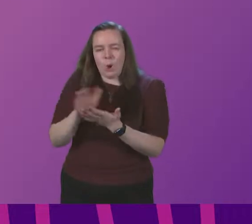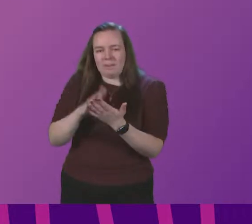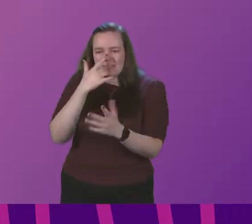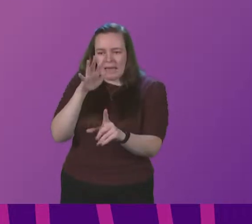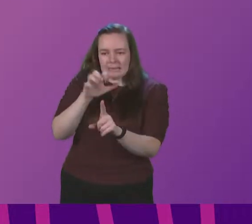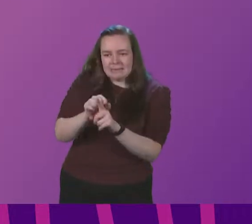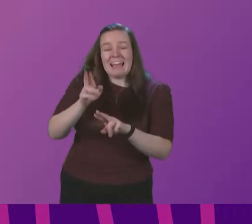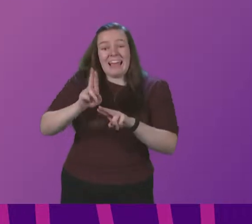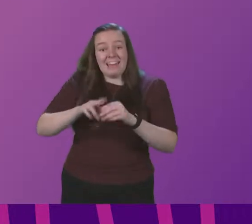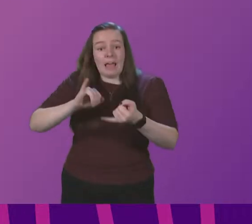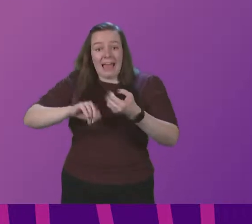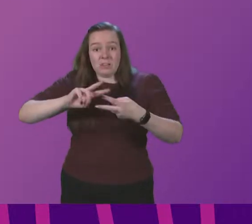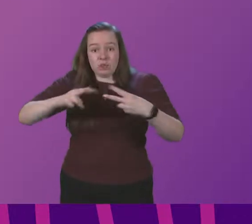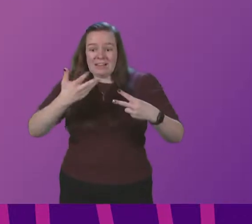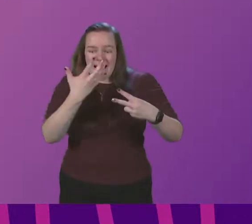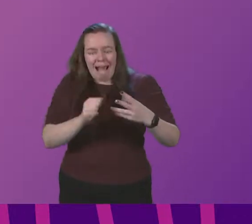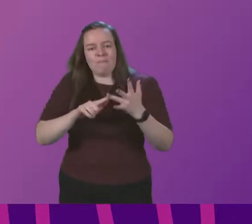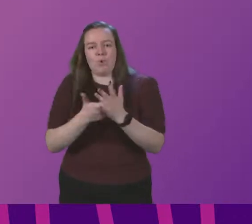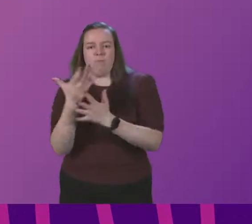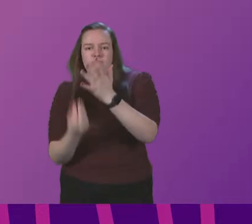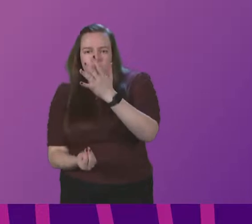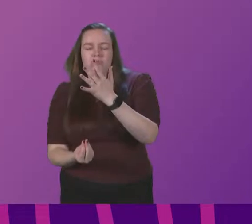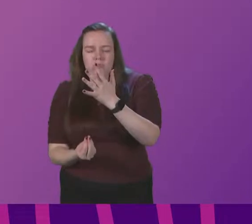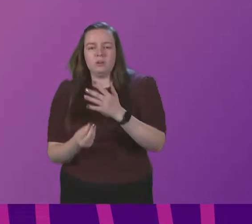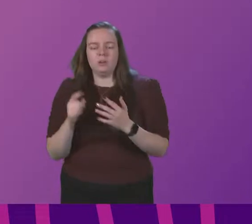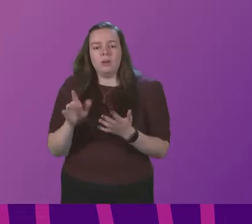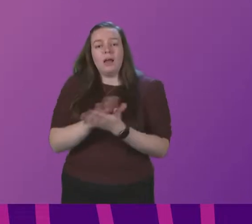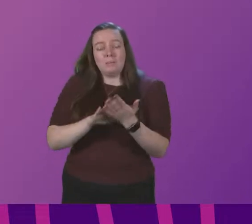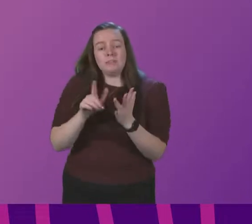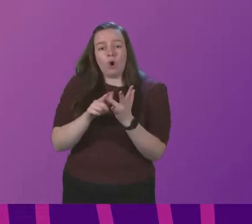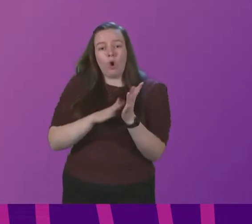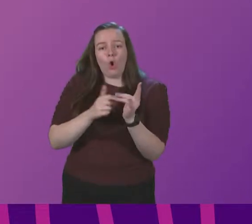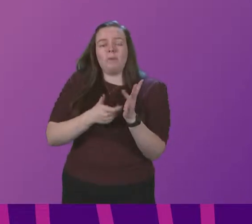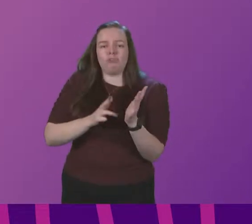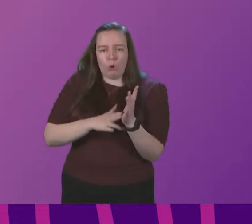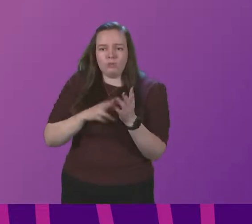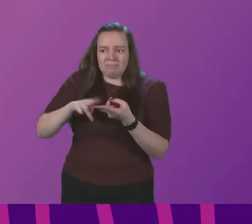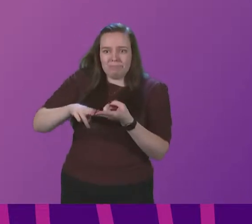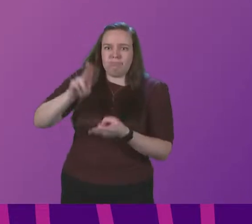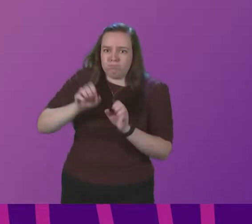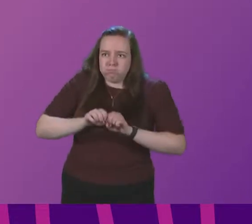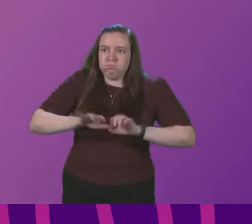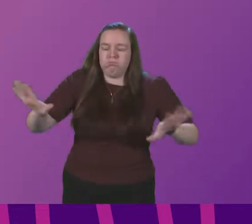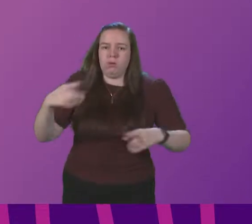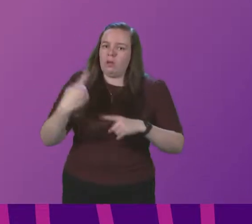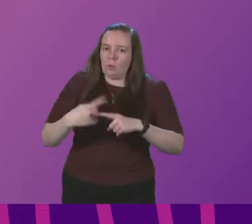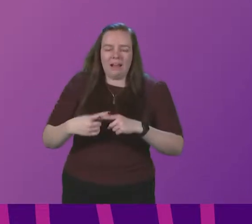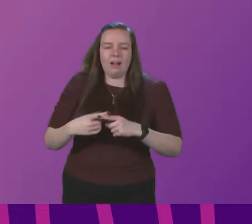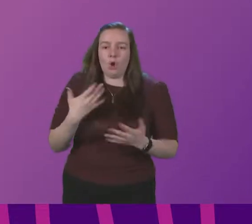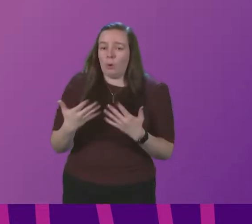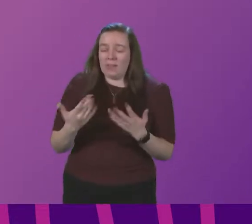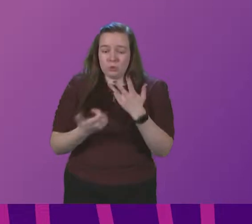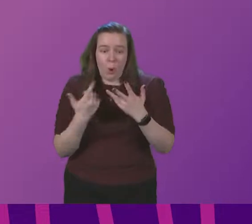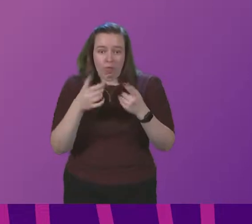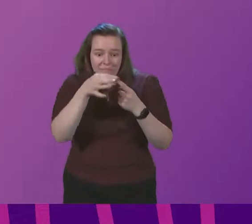to know if the S-gene is present or not. This shows that Omicron cases are increasing exponentially, faster than any